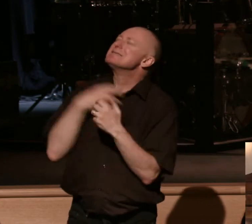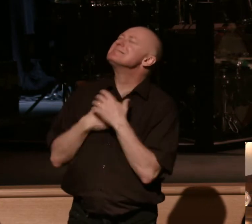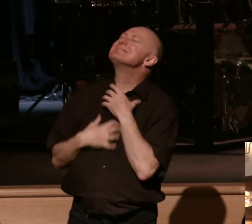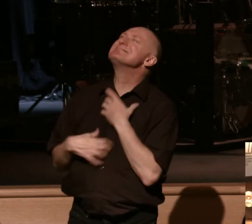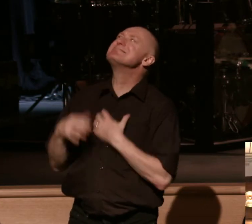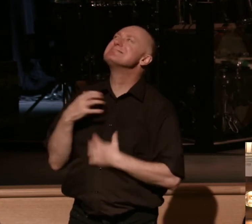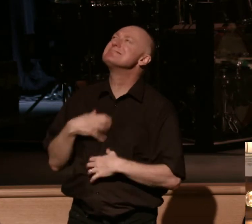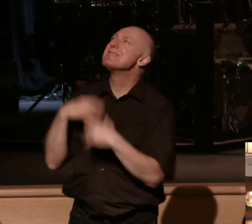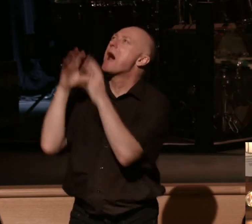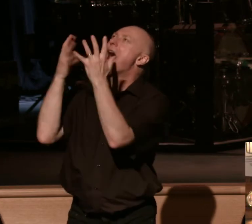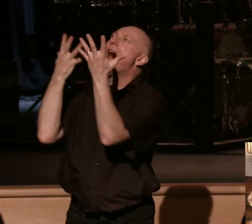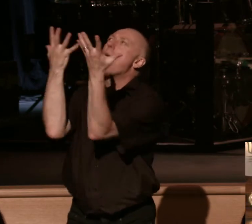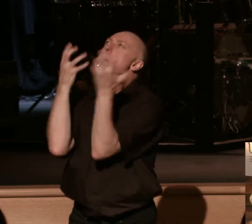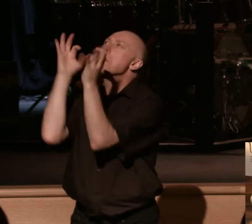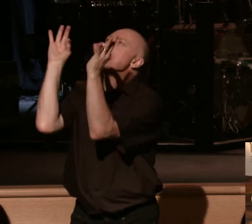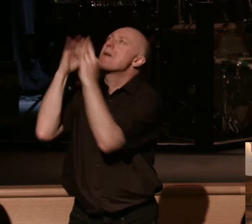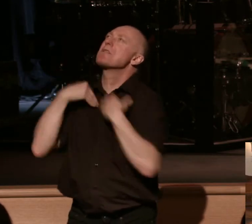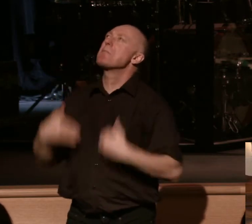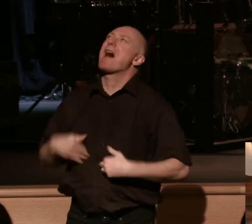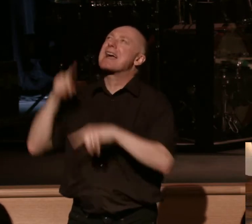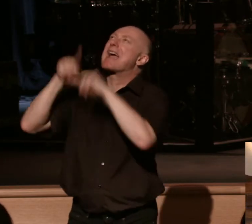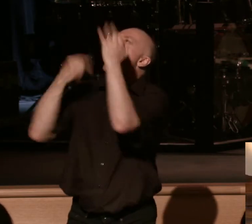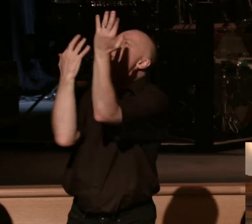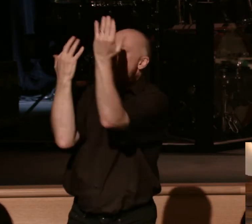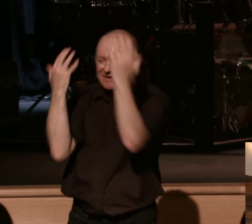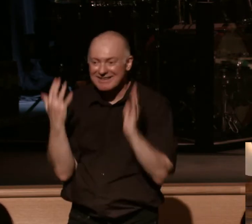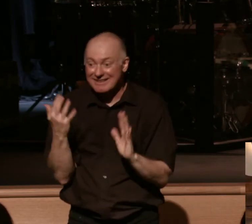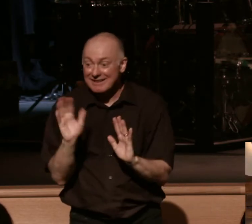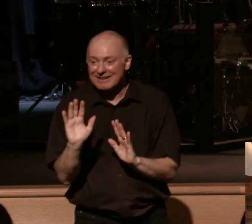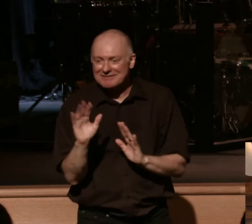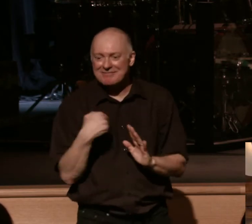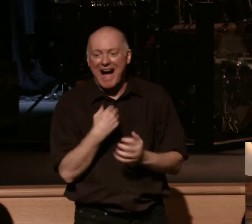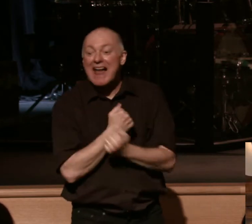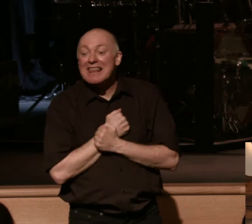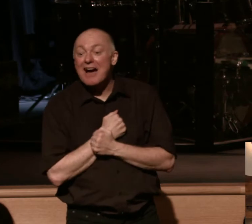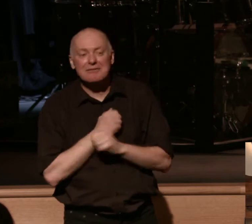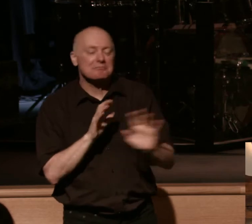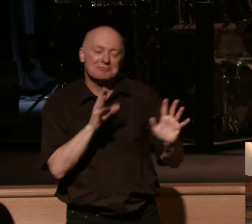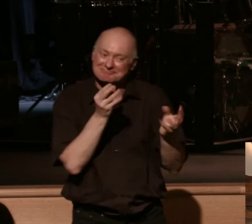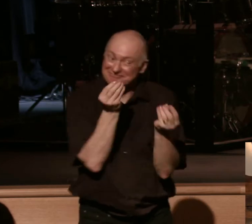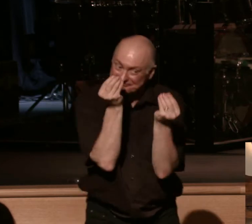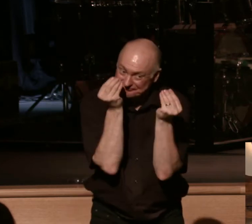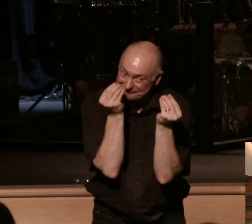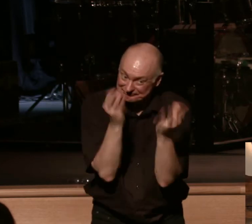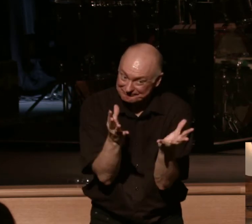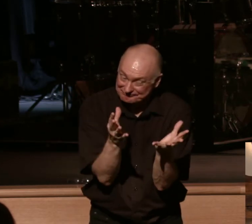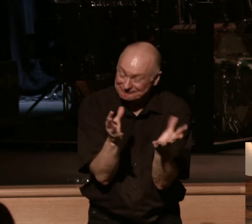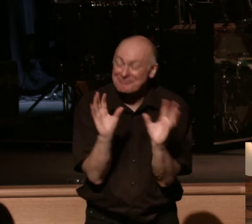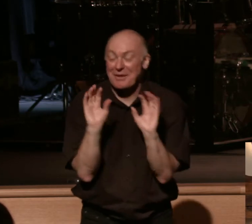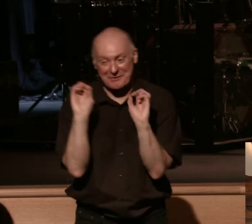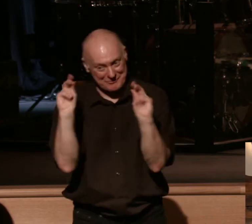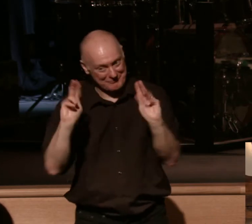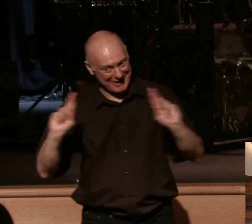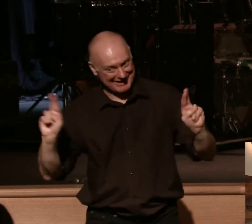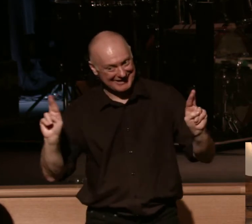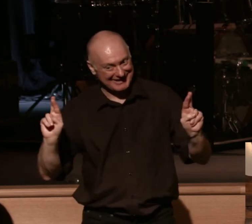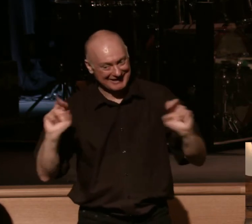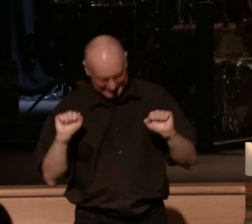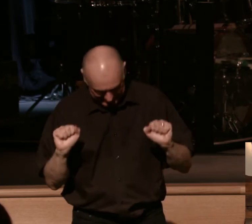want to put this on so so just I love doing this and I'll let you in on things I love to do okay so so when you think